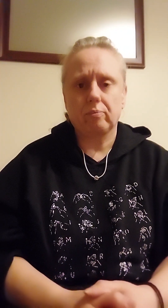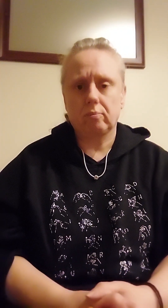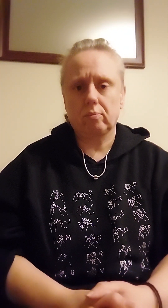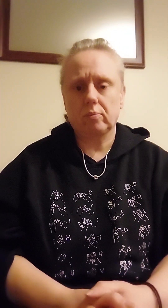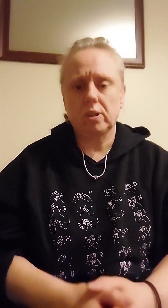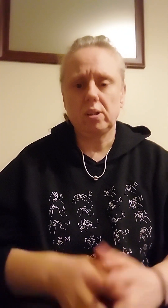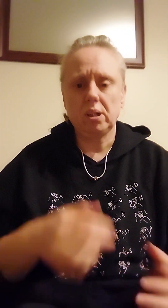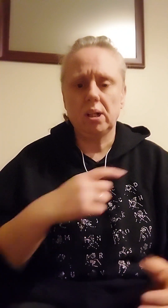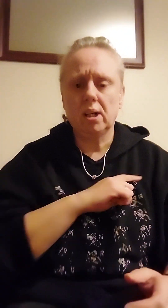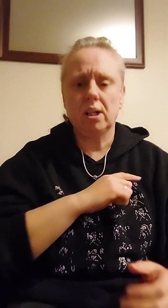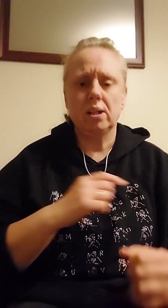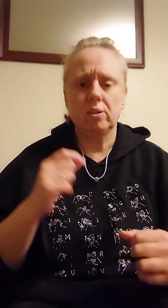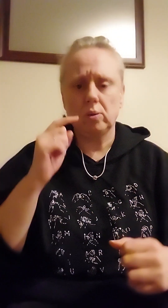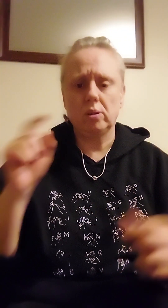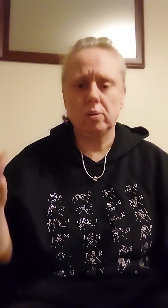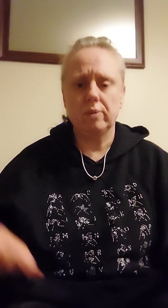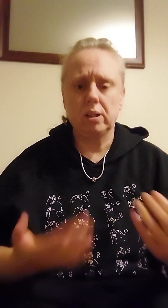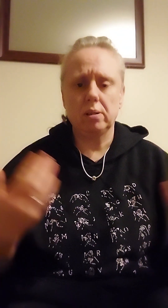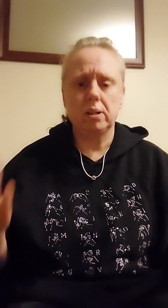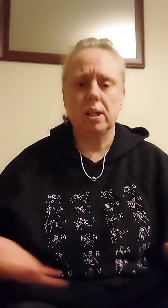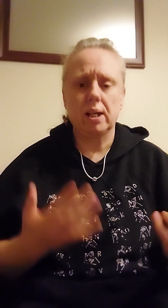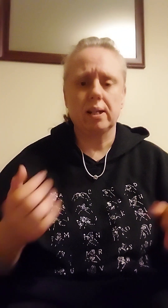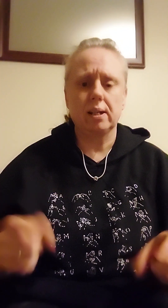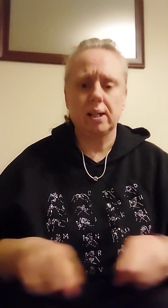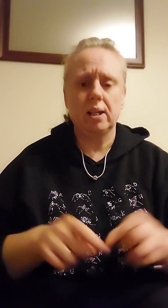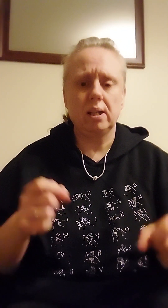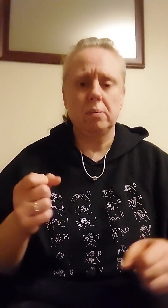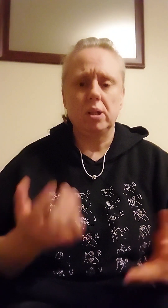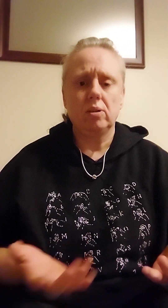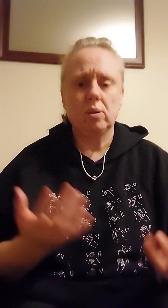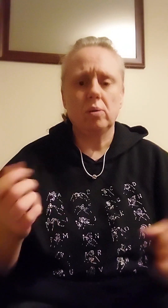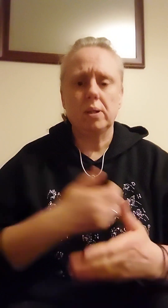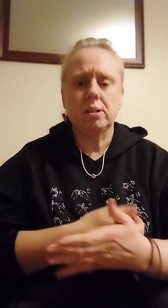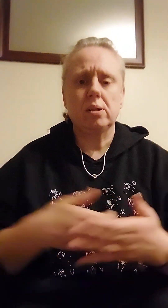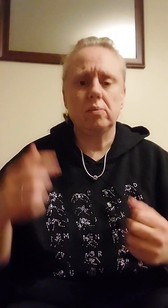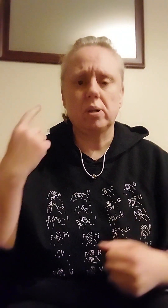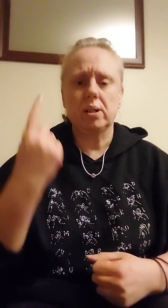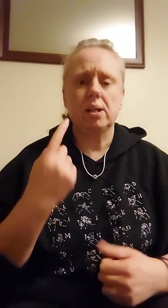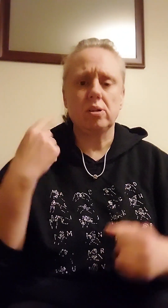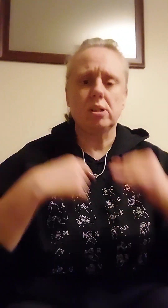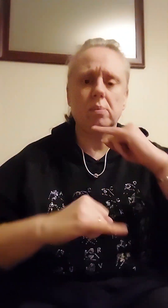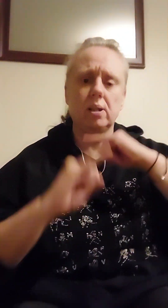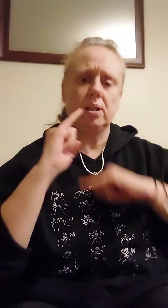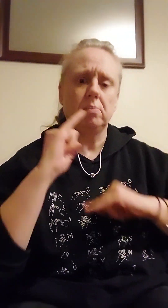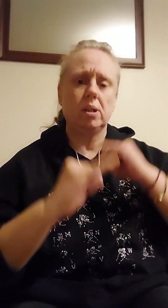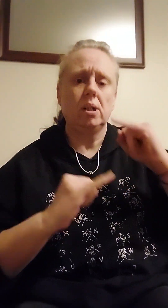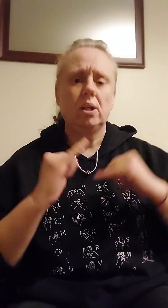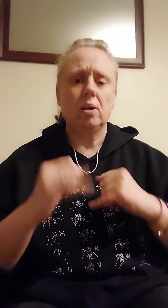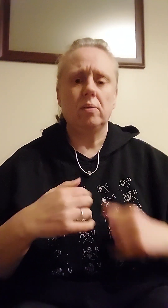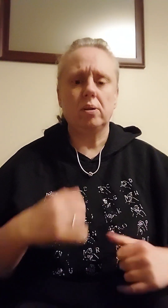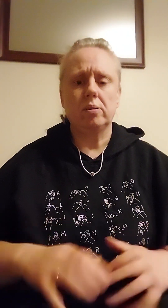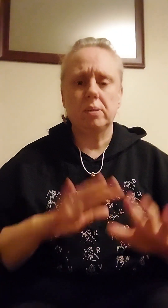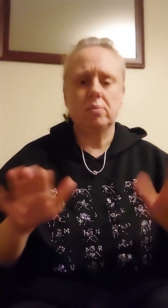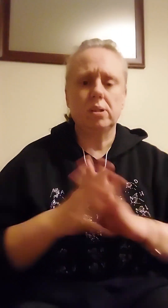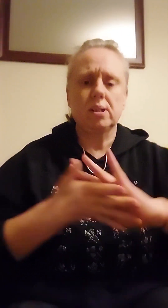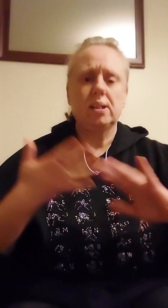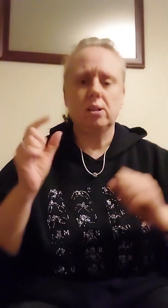Why do you play me like a game? Always someone else to blame Careless, helpless, little